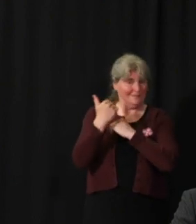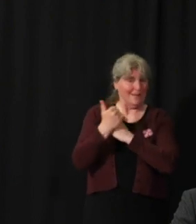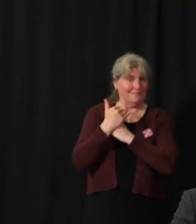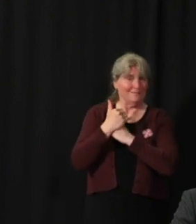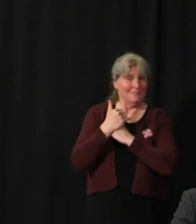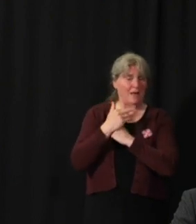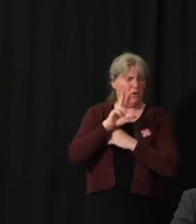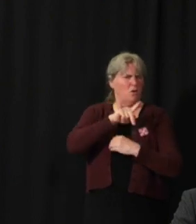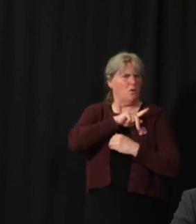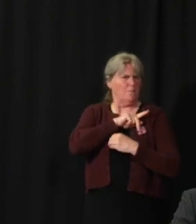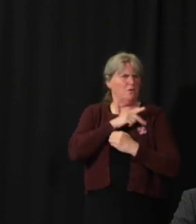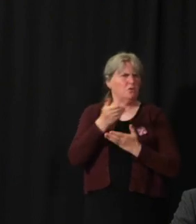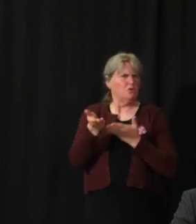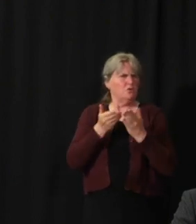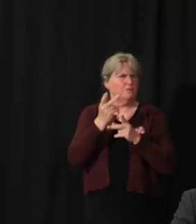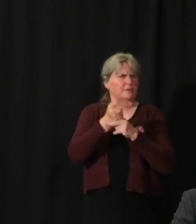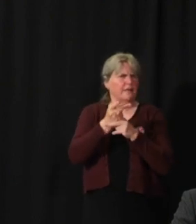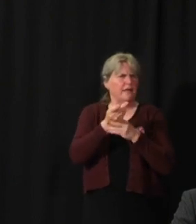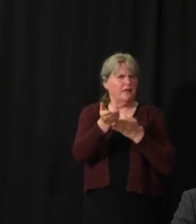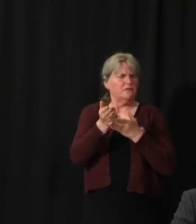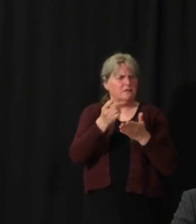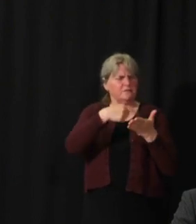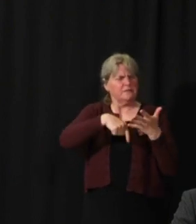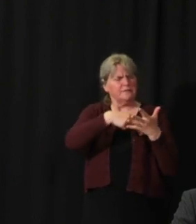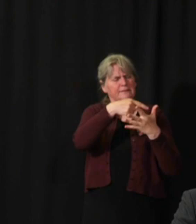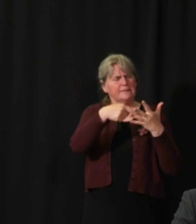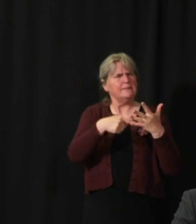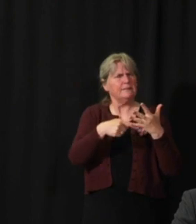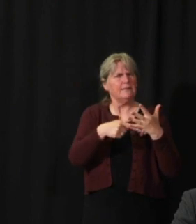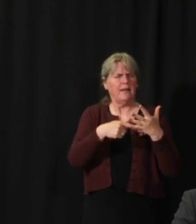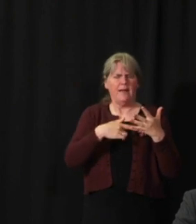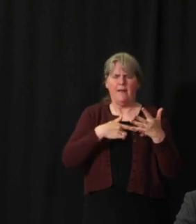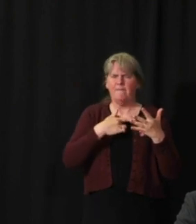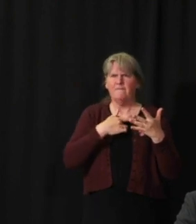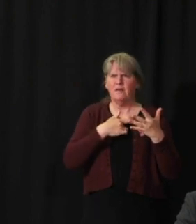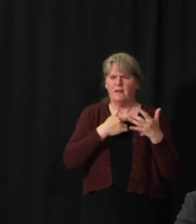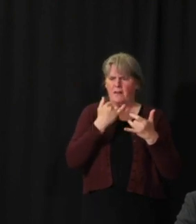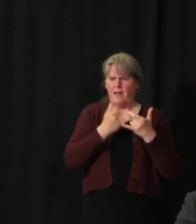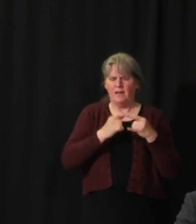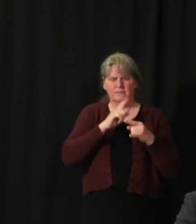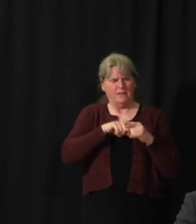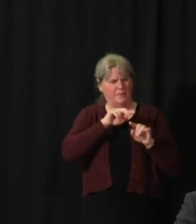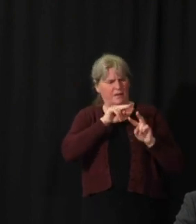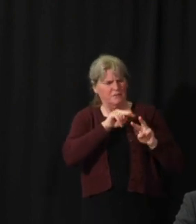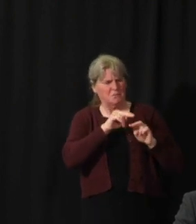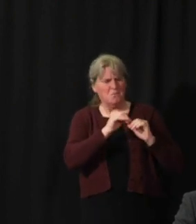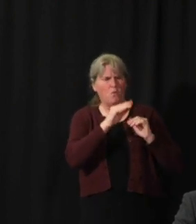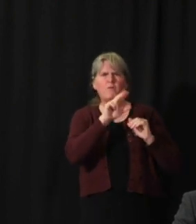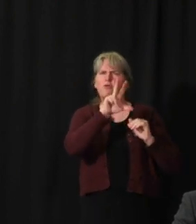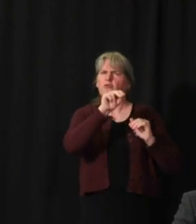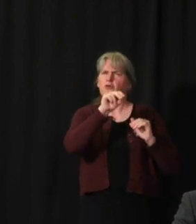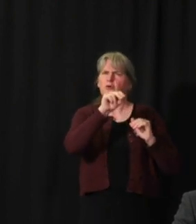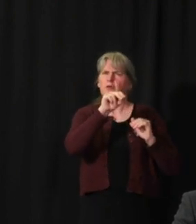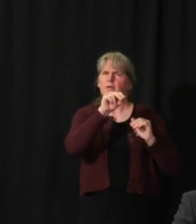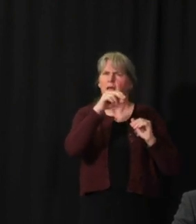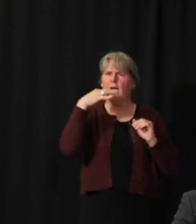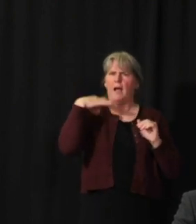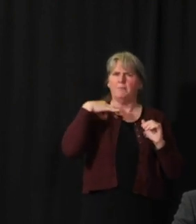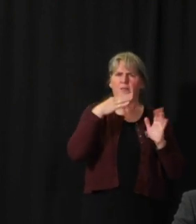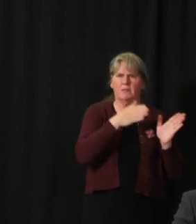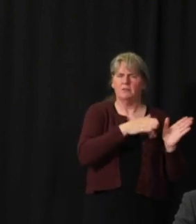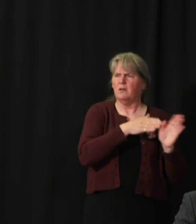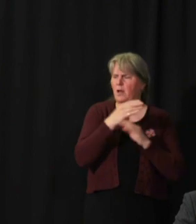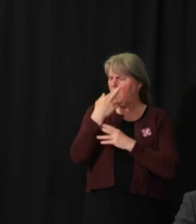personal care services, I believe, the last time I looked well over 30, and I can't tell you how many restaurant